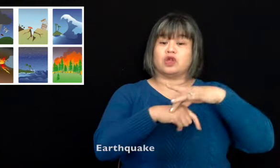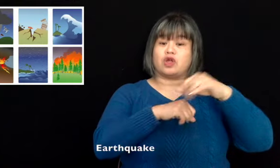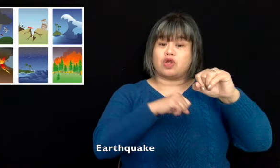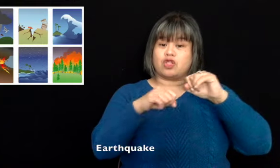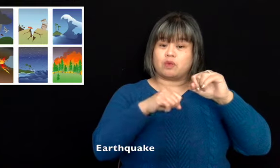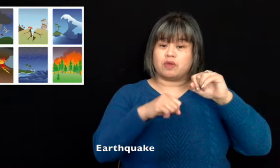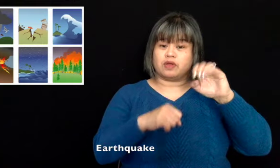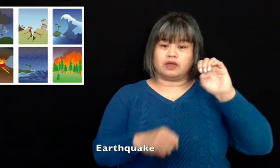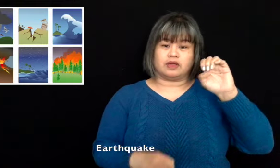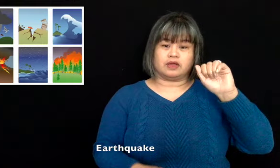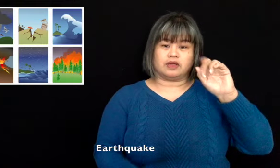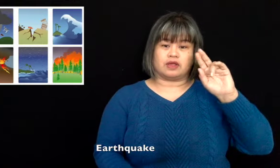Earthquakes